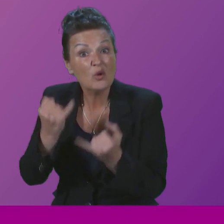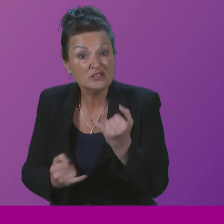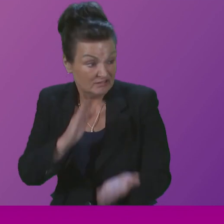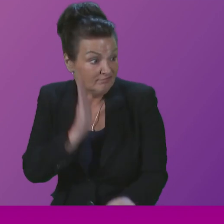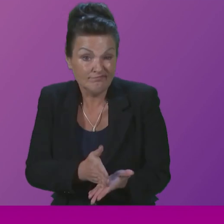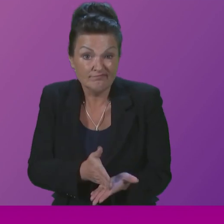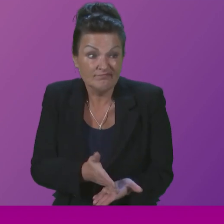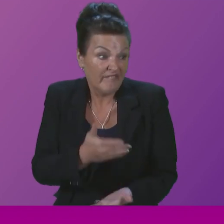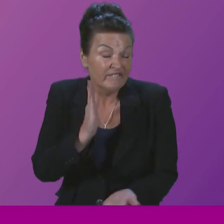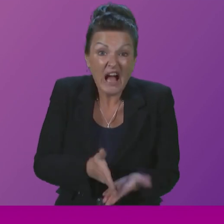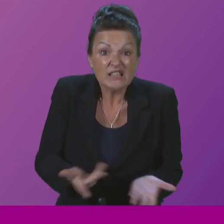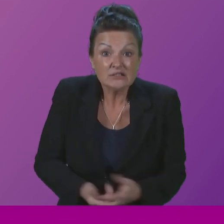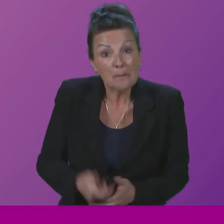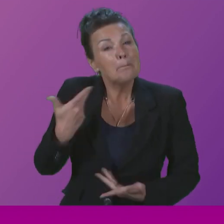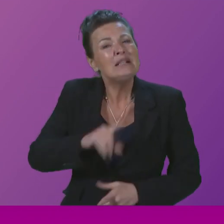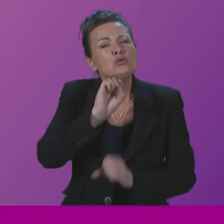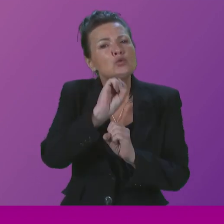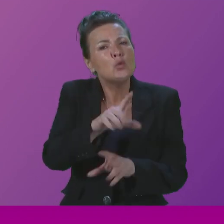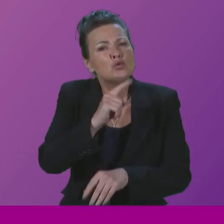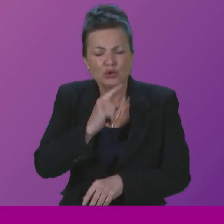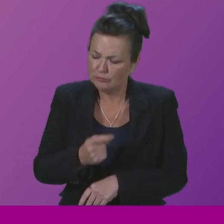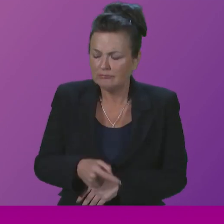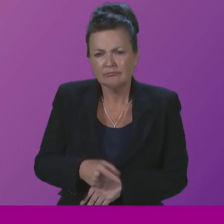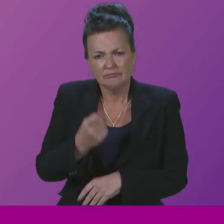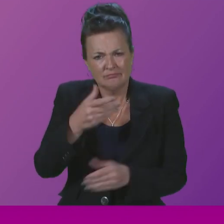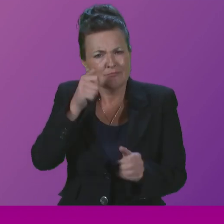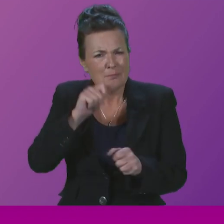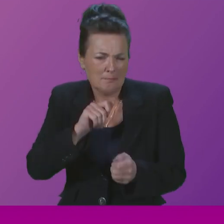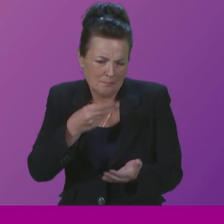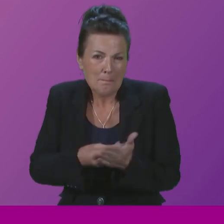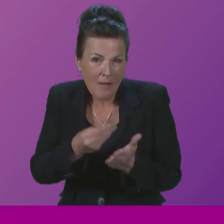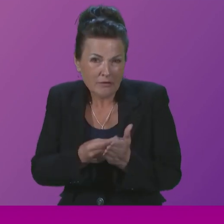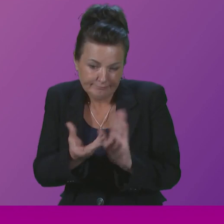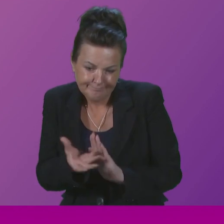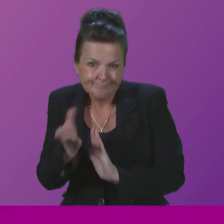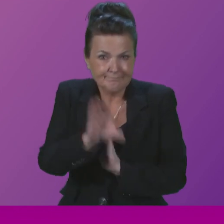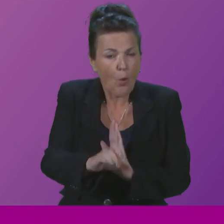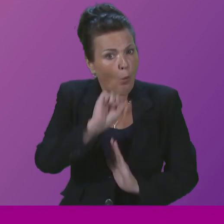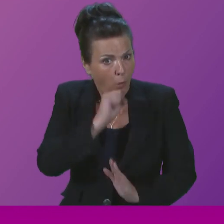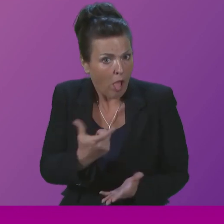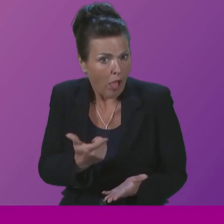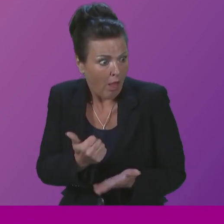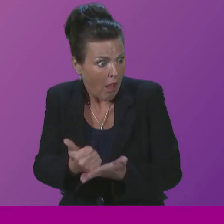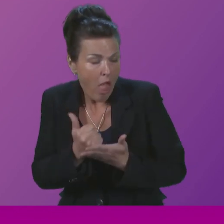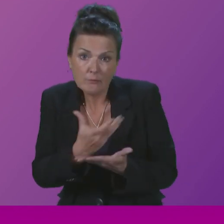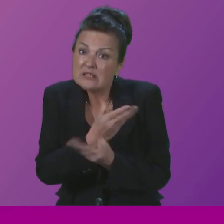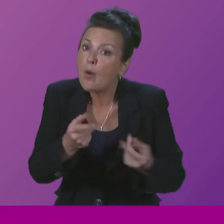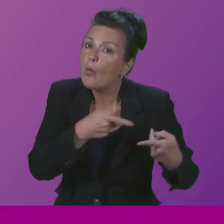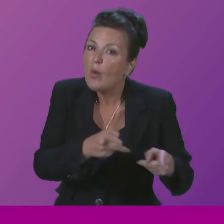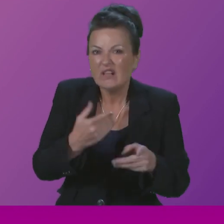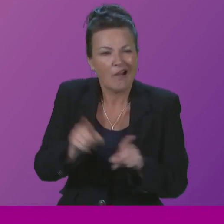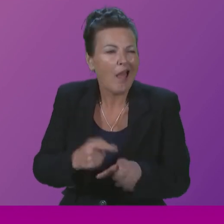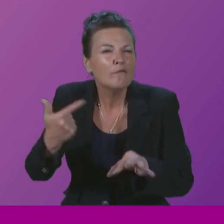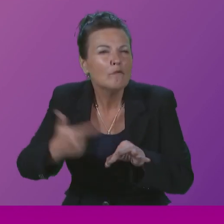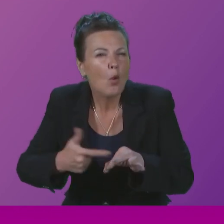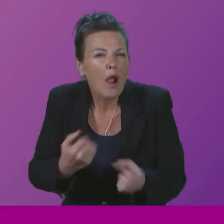groups. The £3 billion that I spoke about, of course, will be of benefit in many respects. It respects the fuel insecurity fund as one